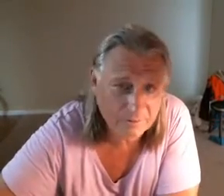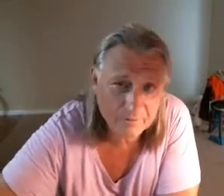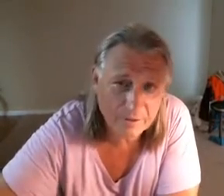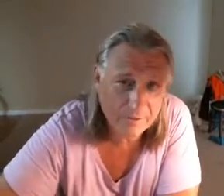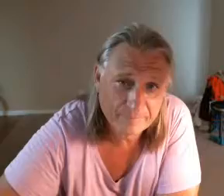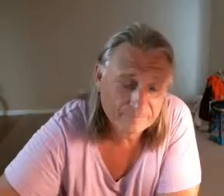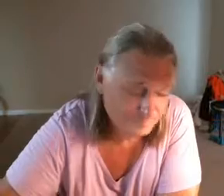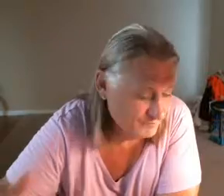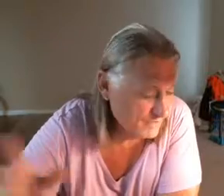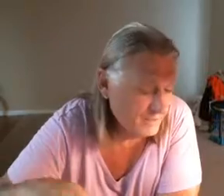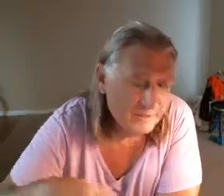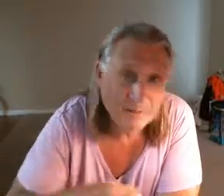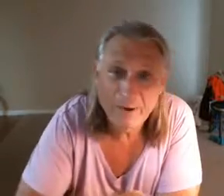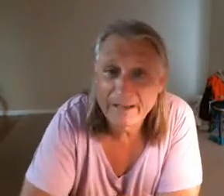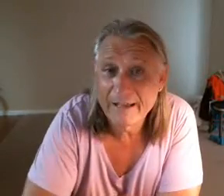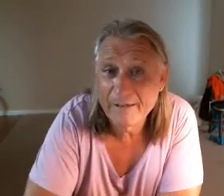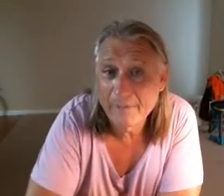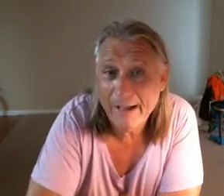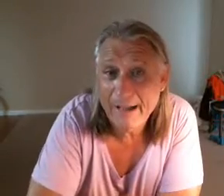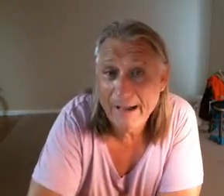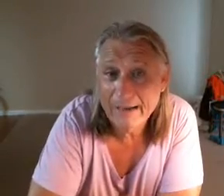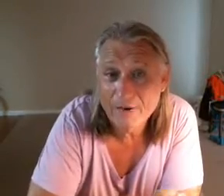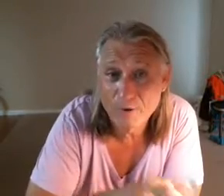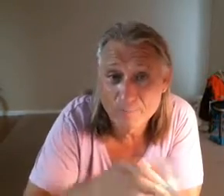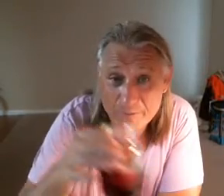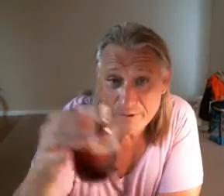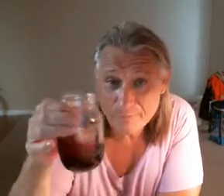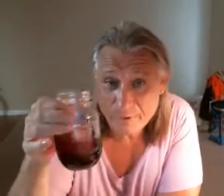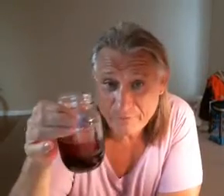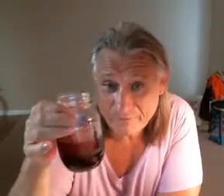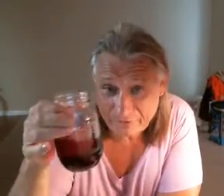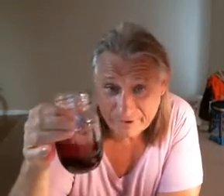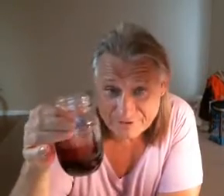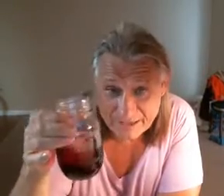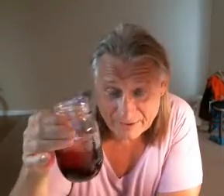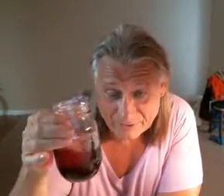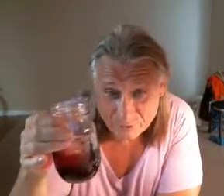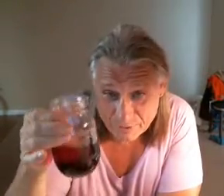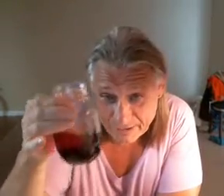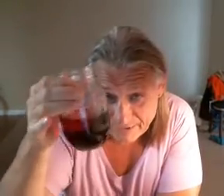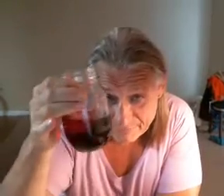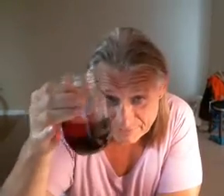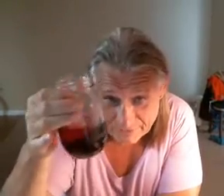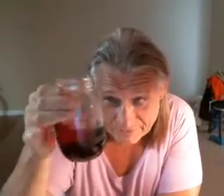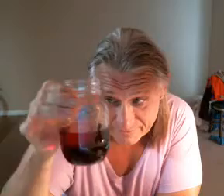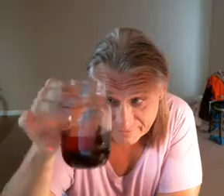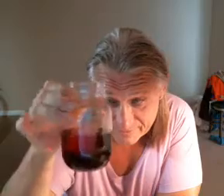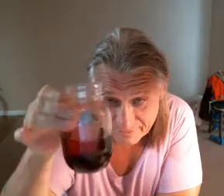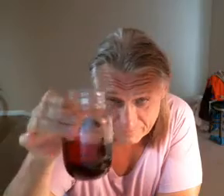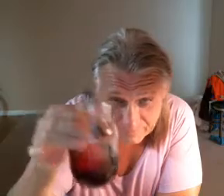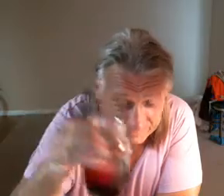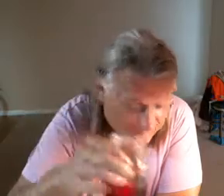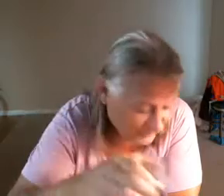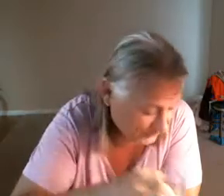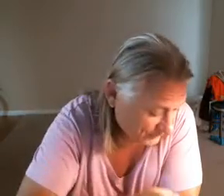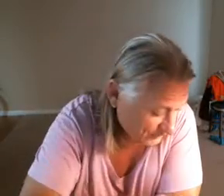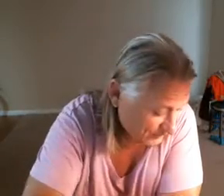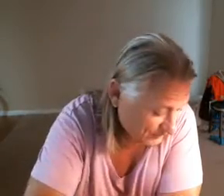and when I came back you know from eating breakfast like I said I had two carrots and I had a couple glasses of these